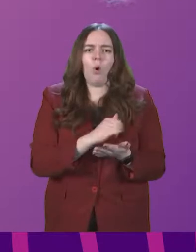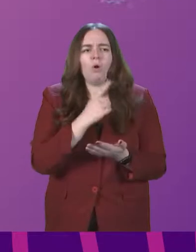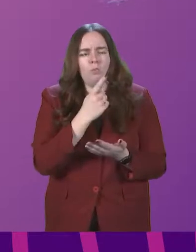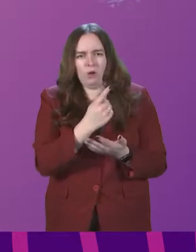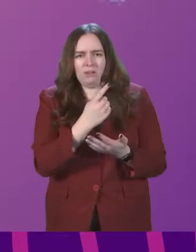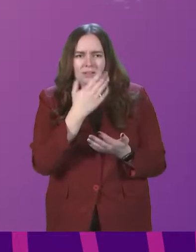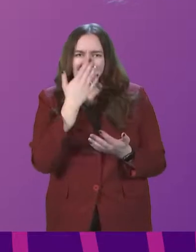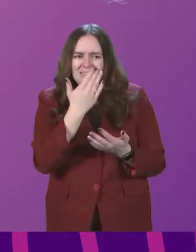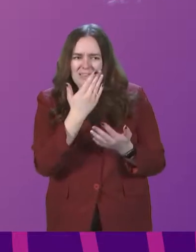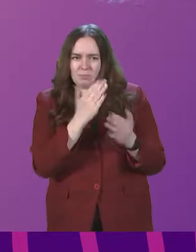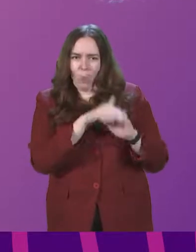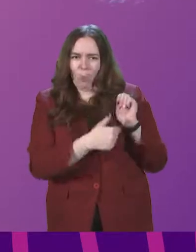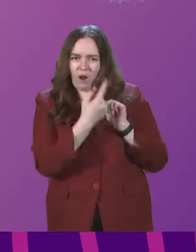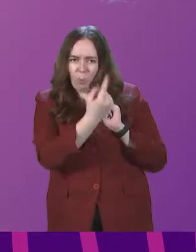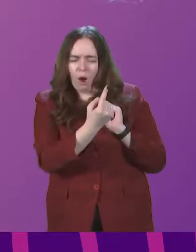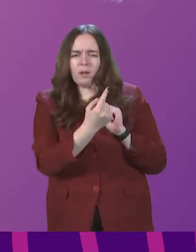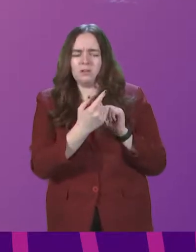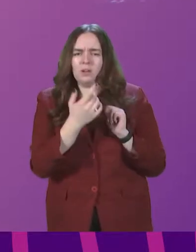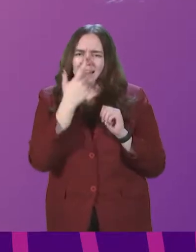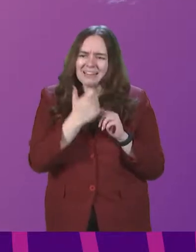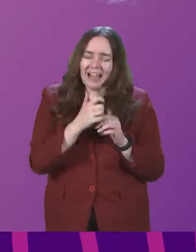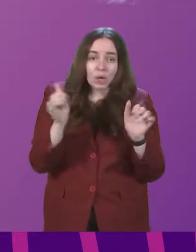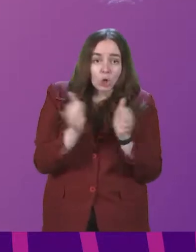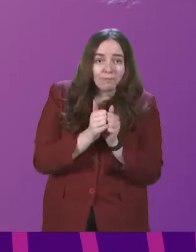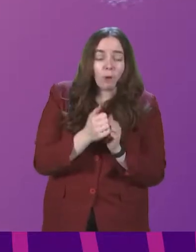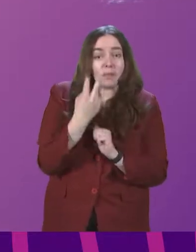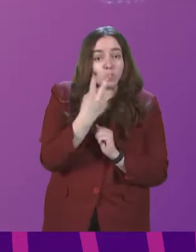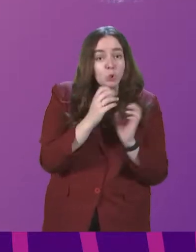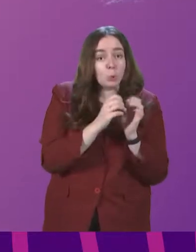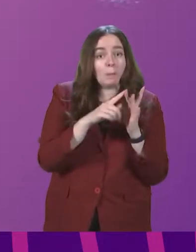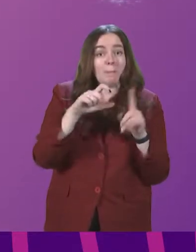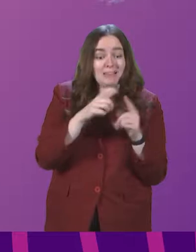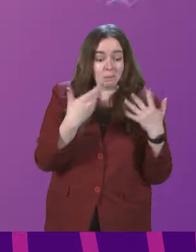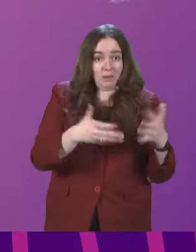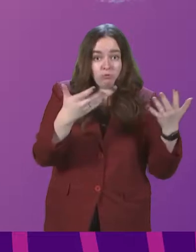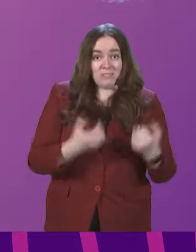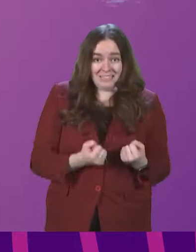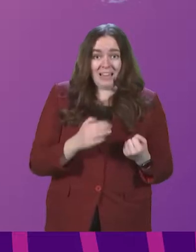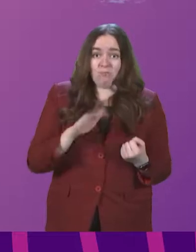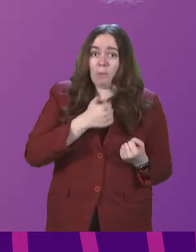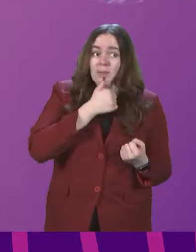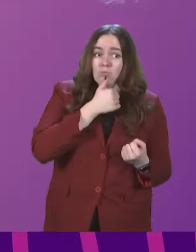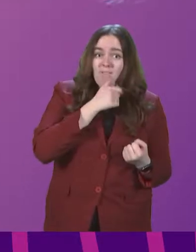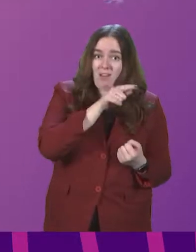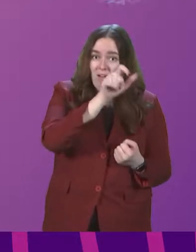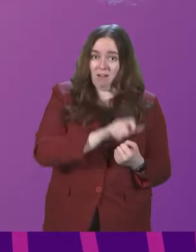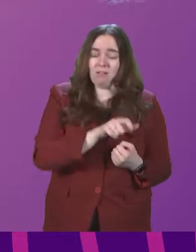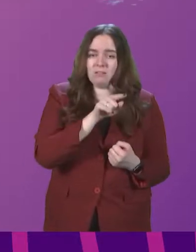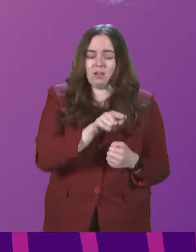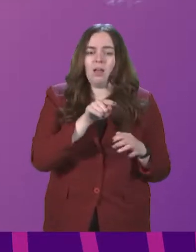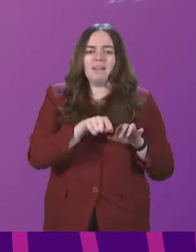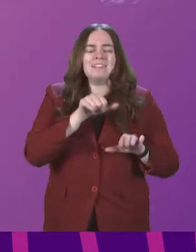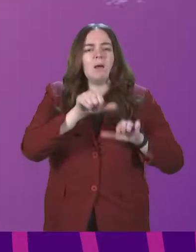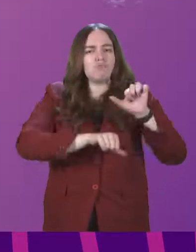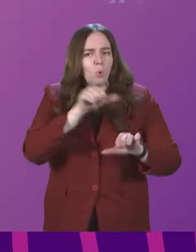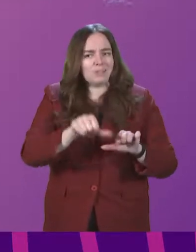than one bid. So can the Cabinet Secretary confirm reports that the two bids were received from the preferred bidder for Presswick, and now that this process is at